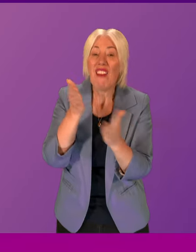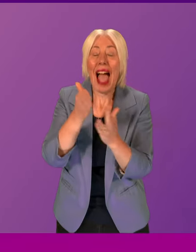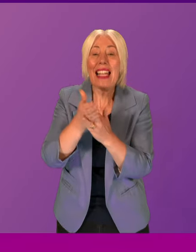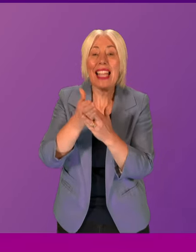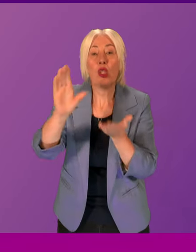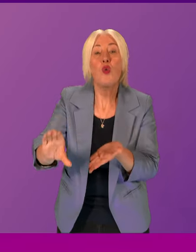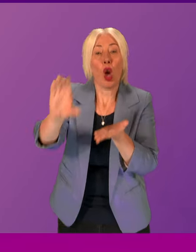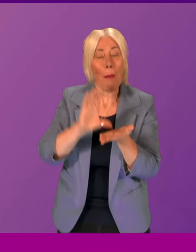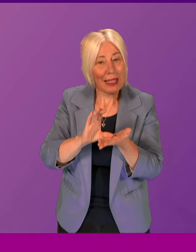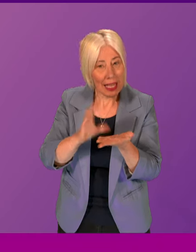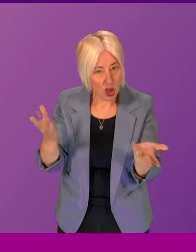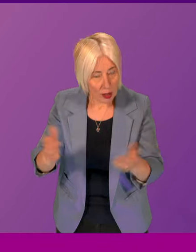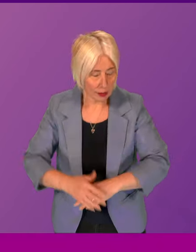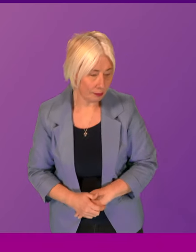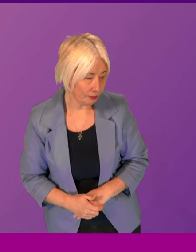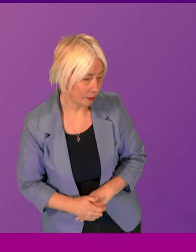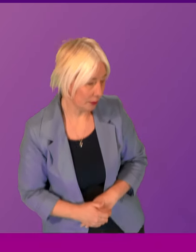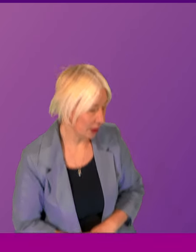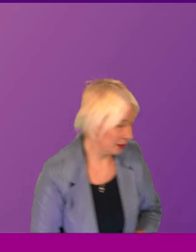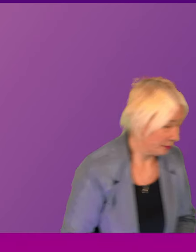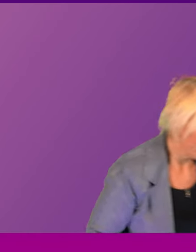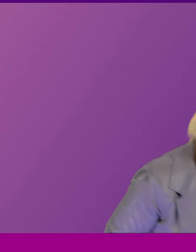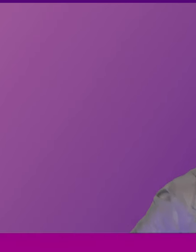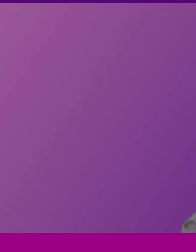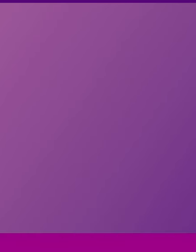Thank you. Question number two, Anna Sarwar.